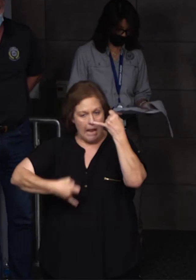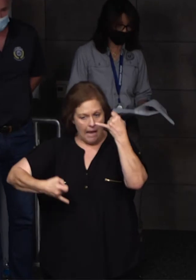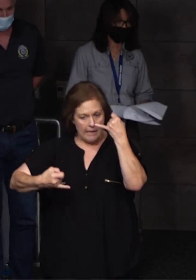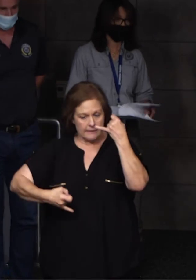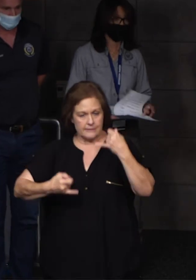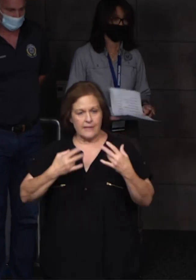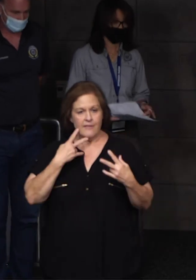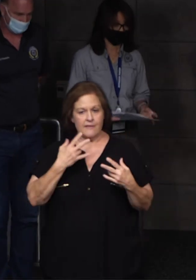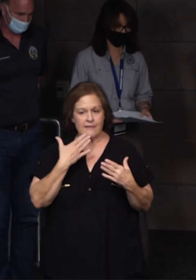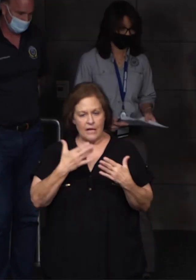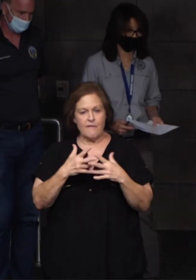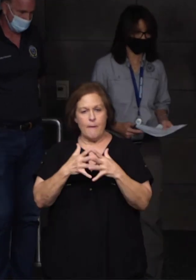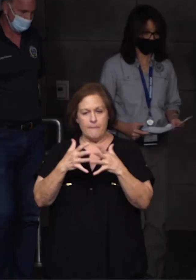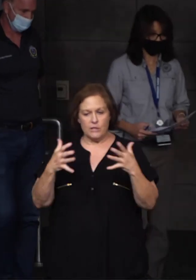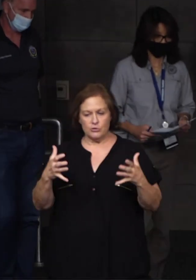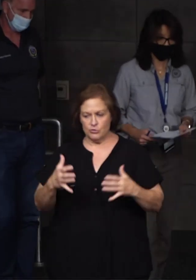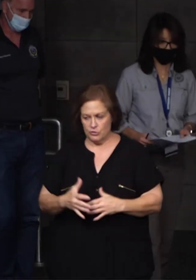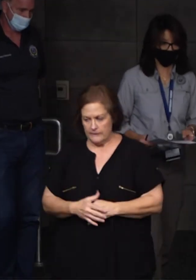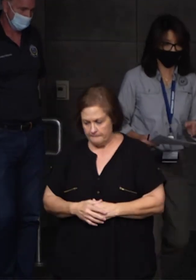very much.